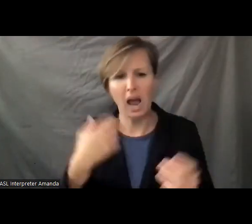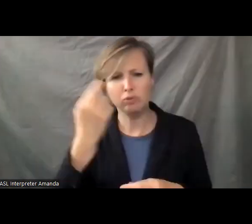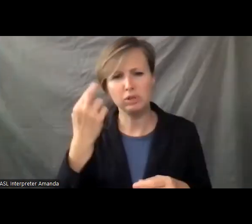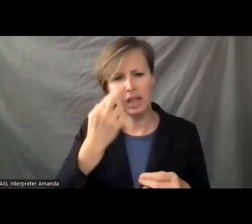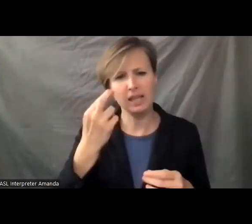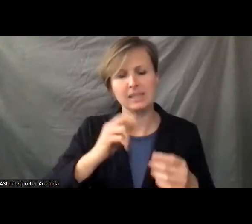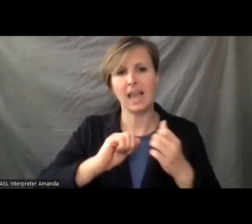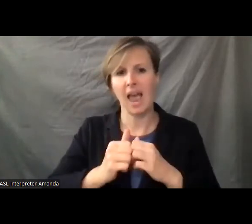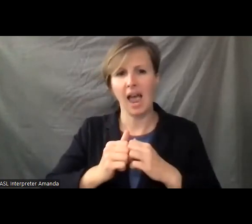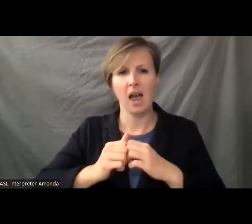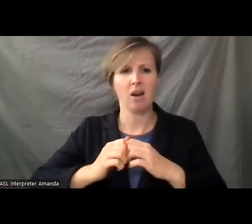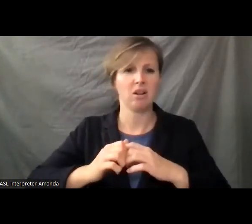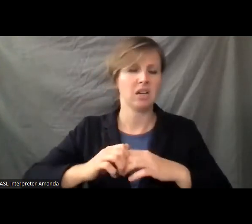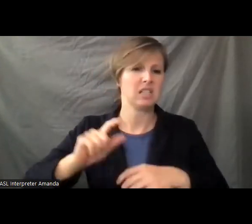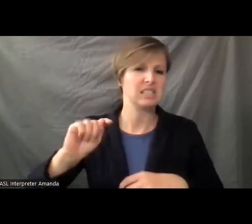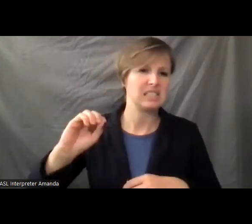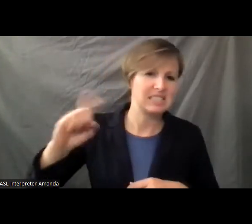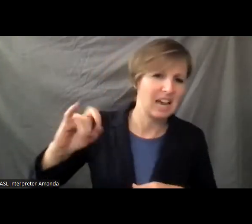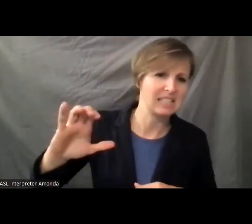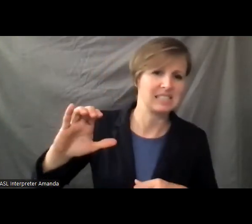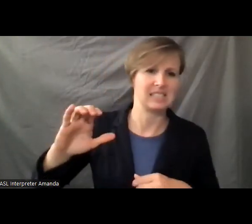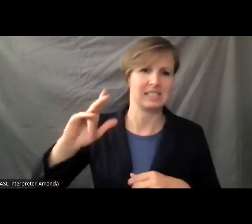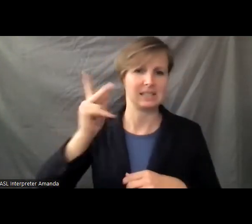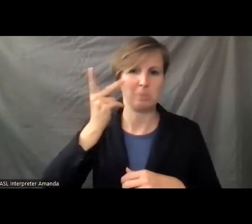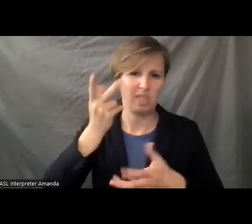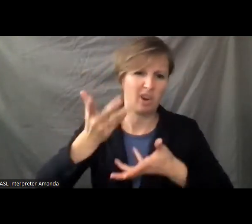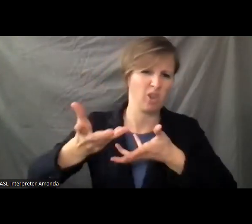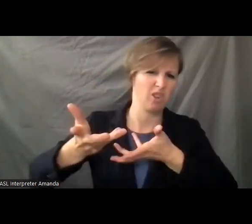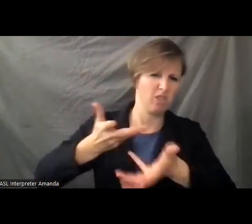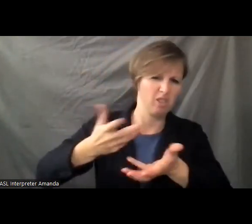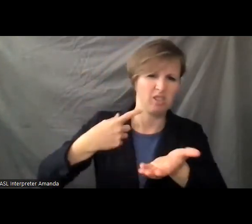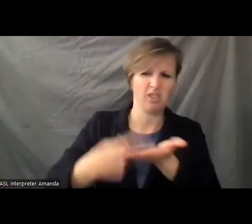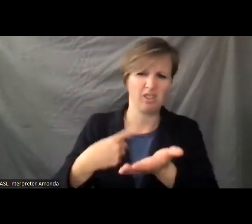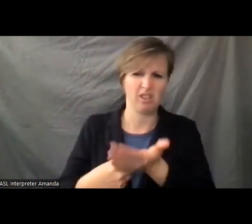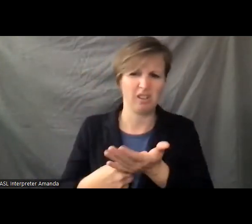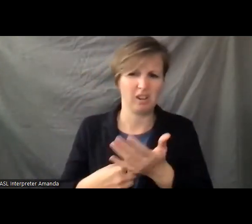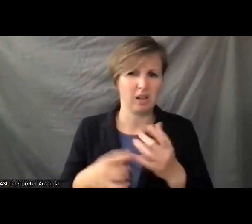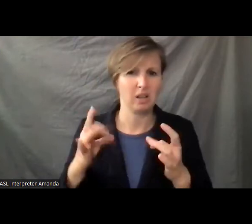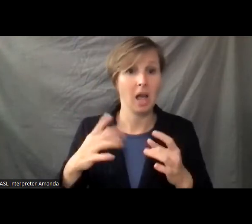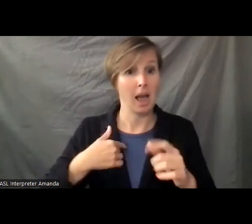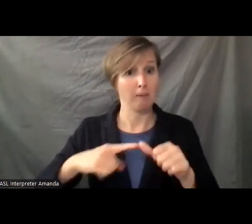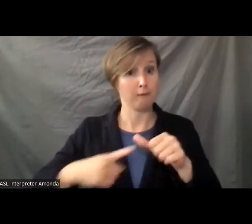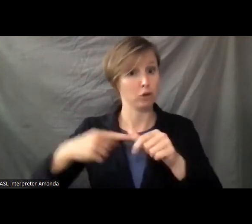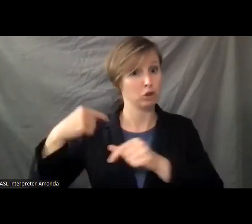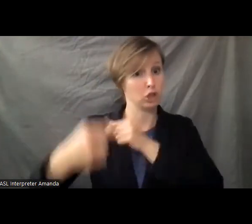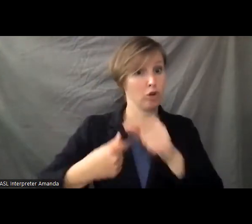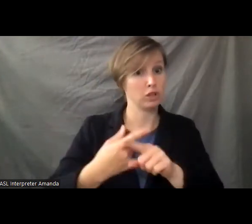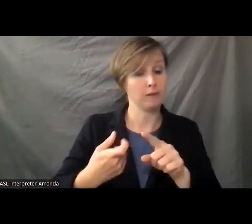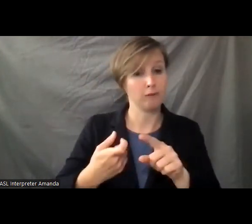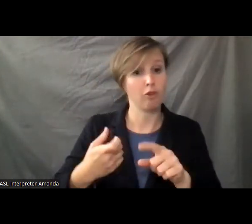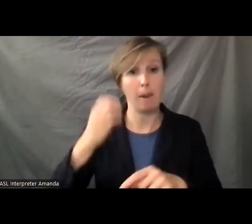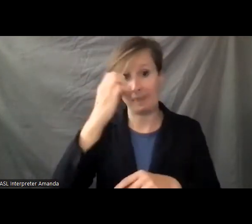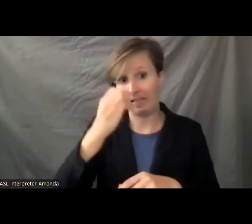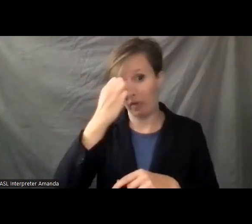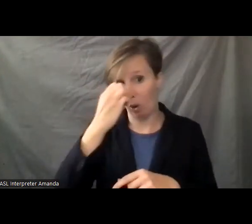toxic our political discourse has become in America. I'm a first generation immigrant from Ethiopia. The reason that we